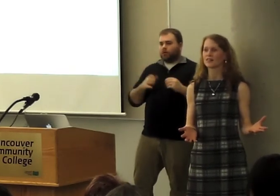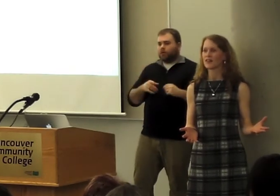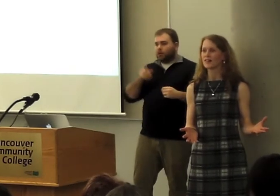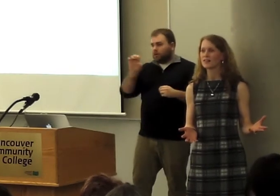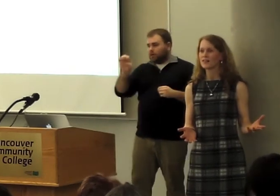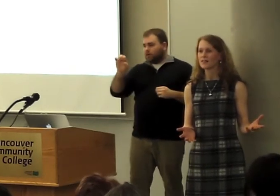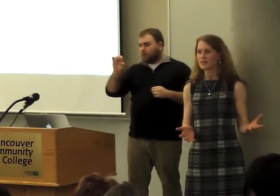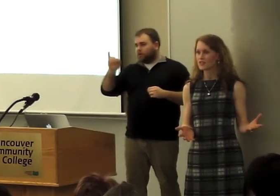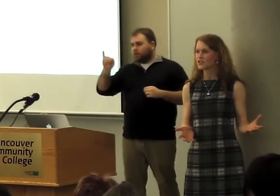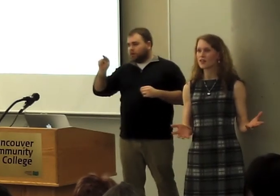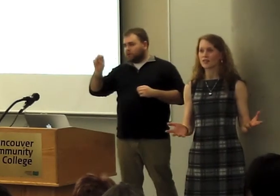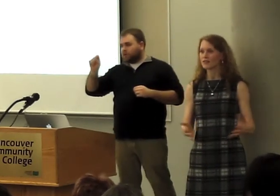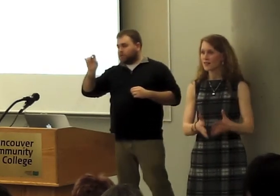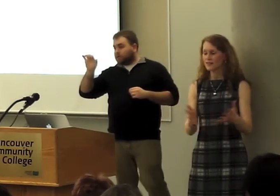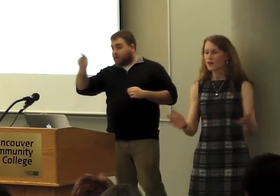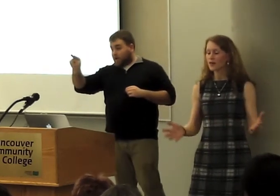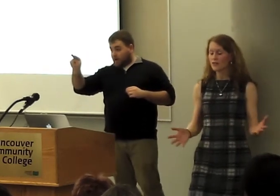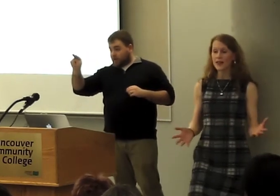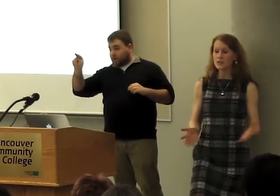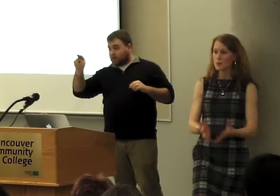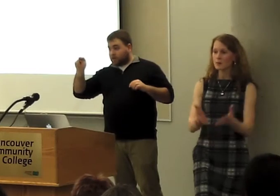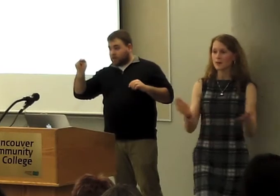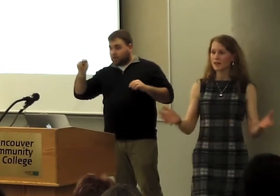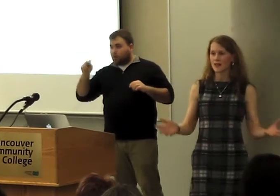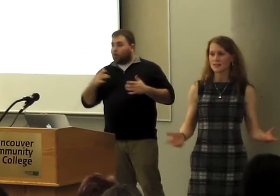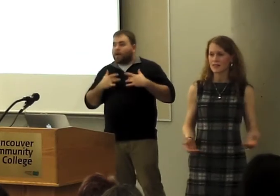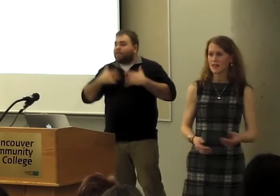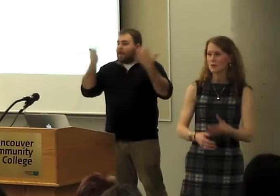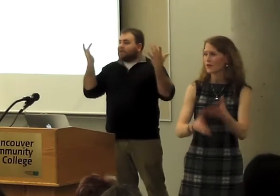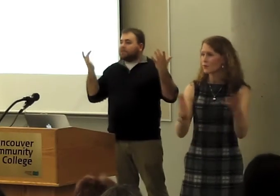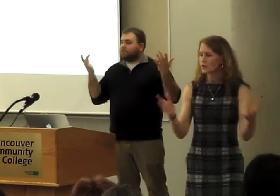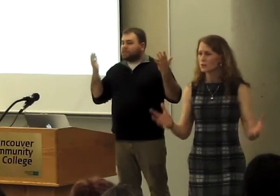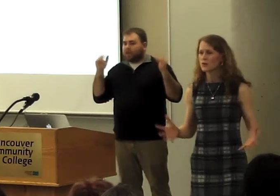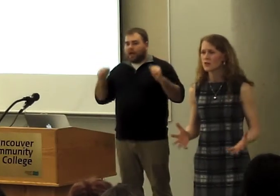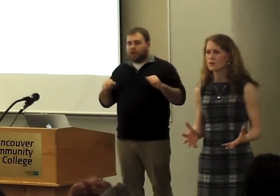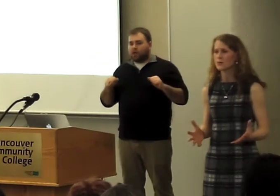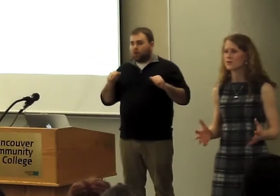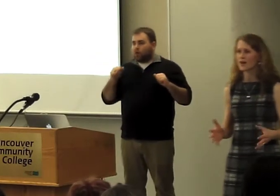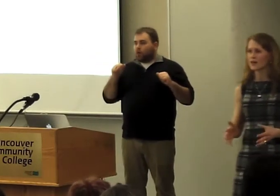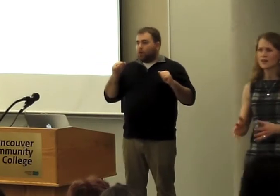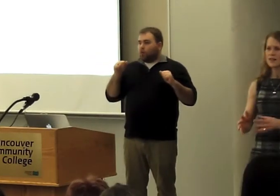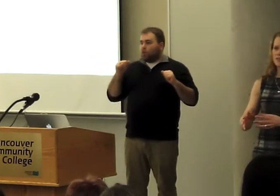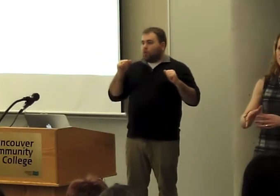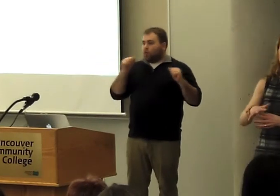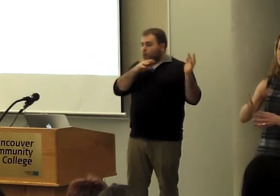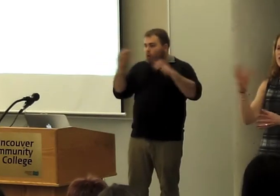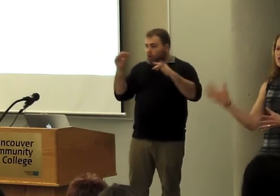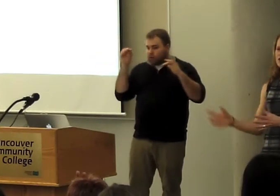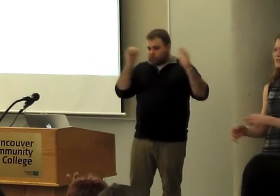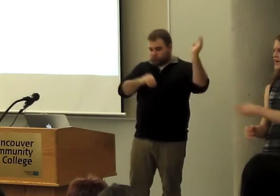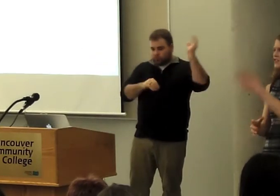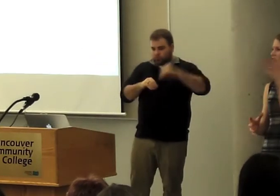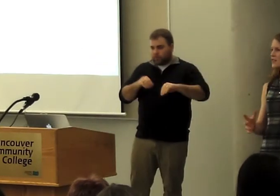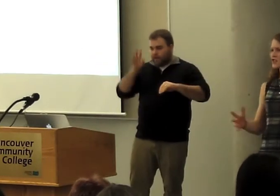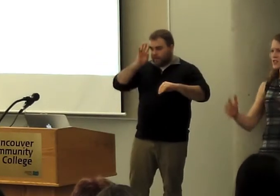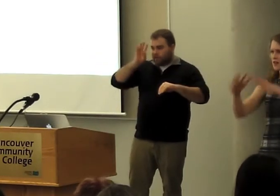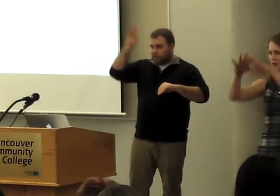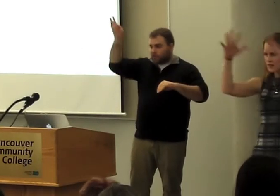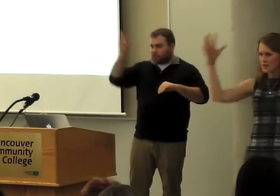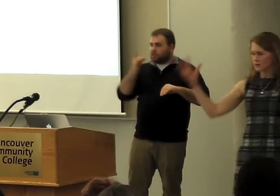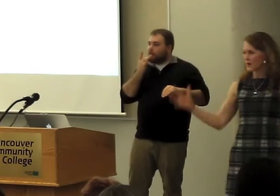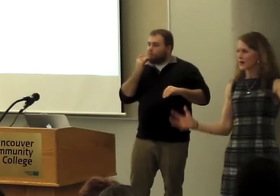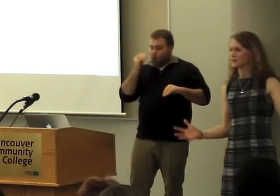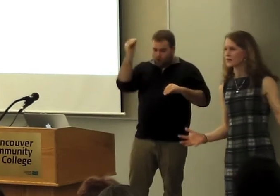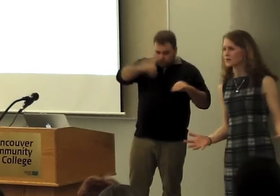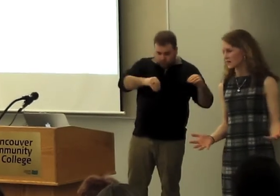Sure. Sure. Events, people, Einstein, we've got world wars, we've got inventions, technologies,